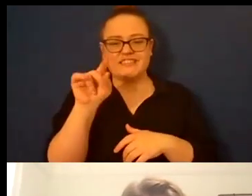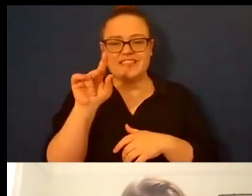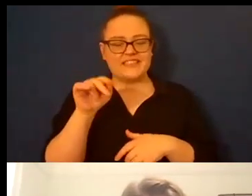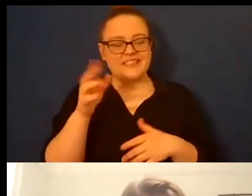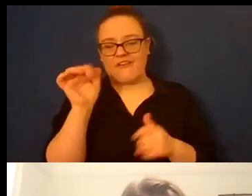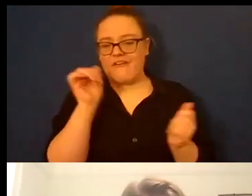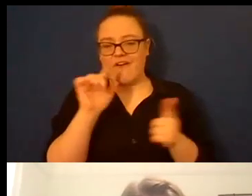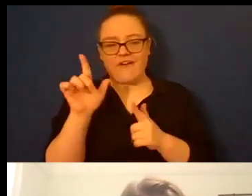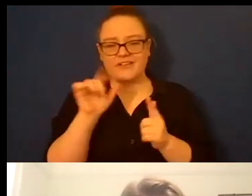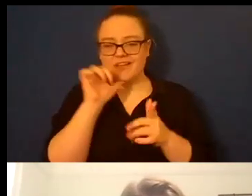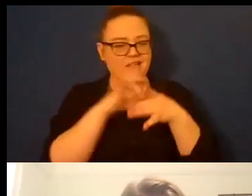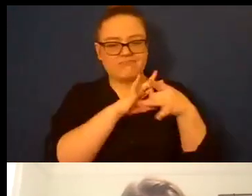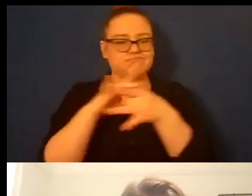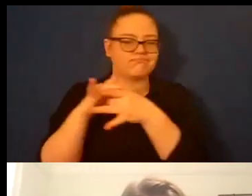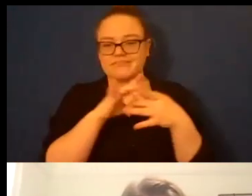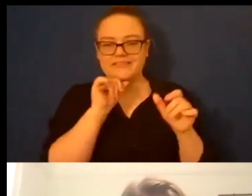late night taco bell